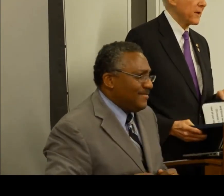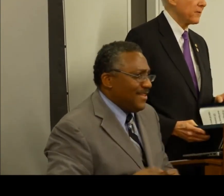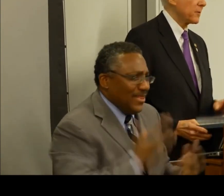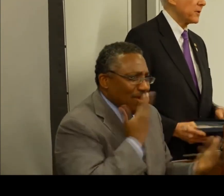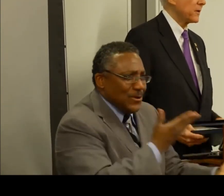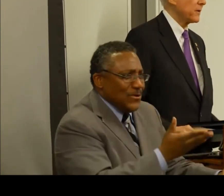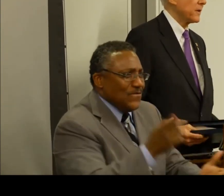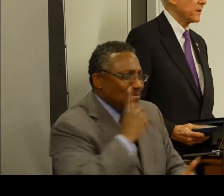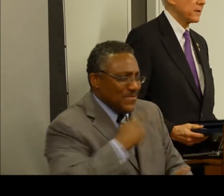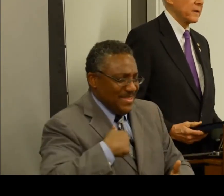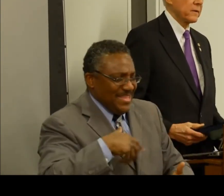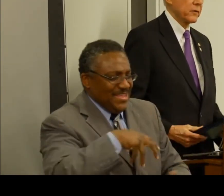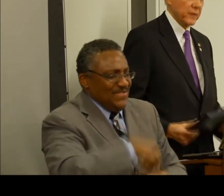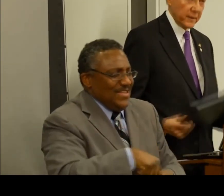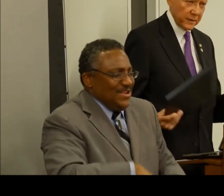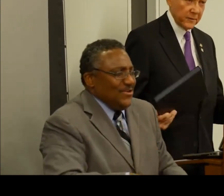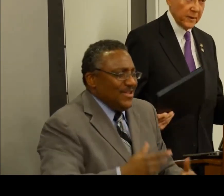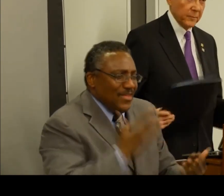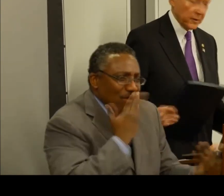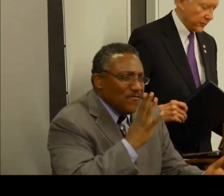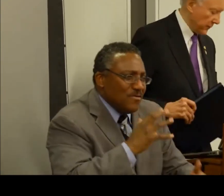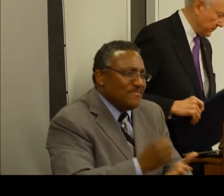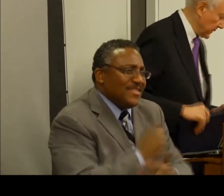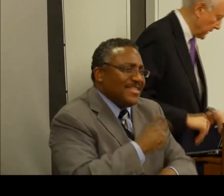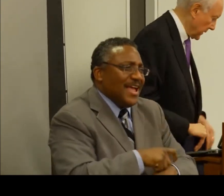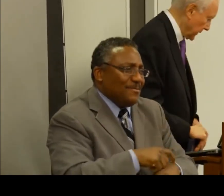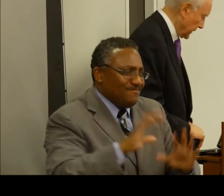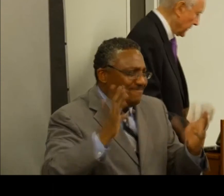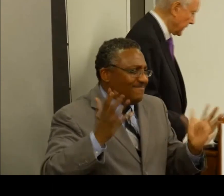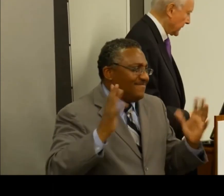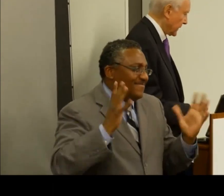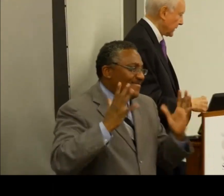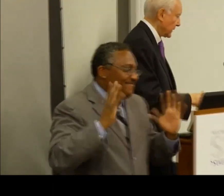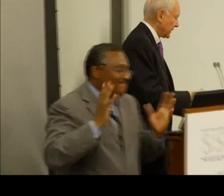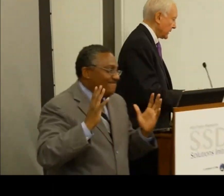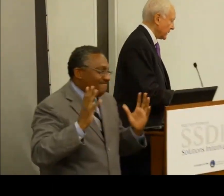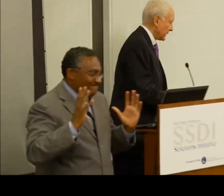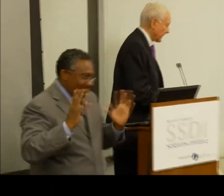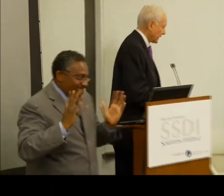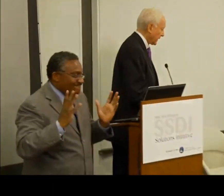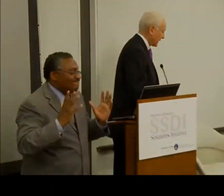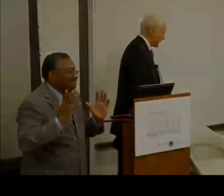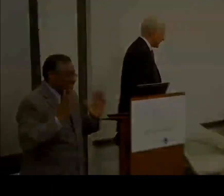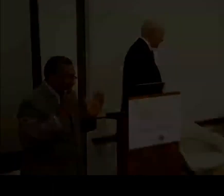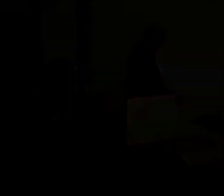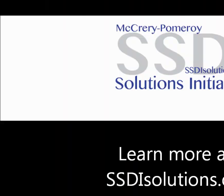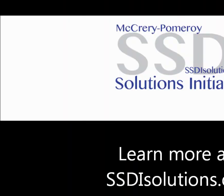Thank you for having me here today, and thank you for taking the time to listen. Thank you.